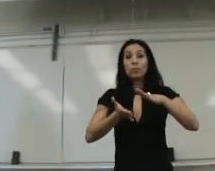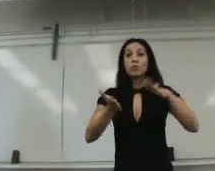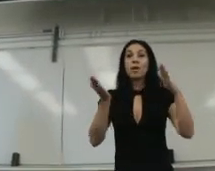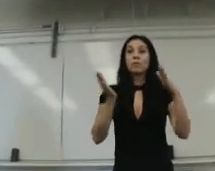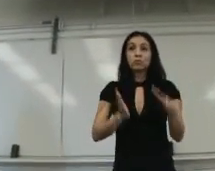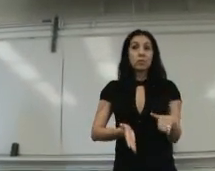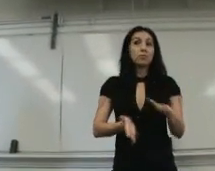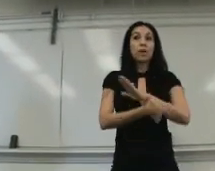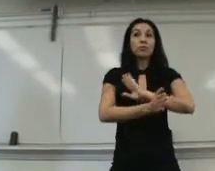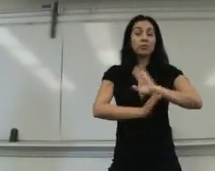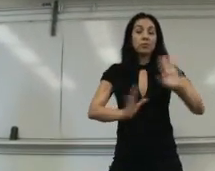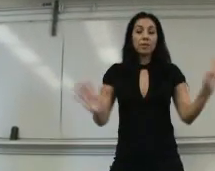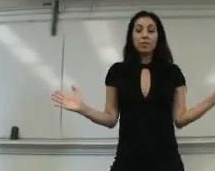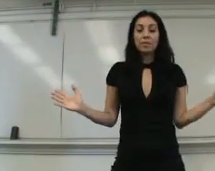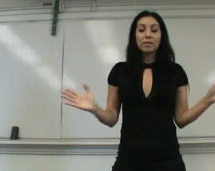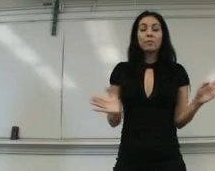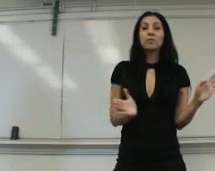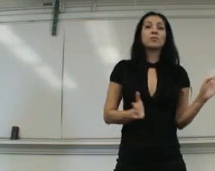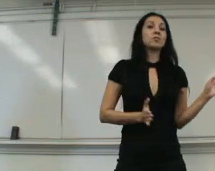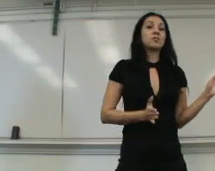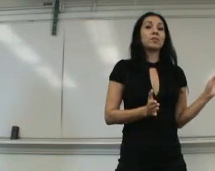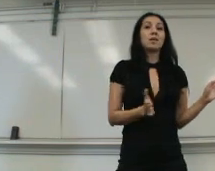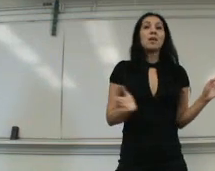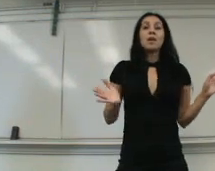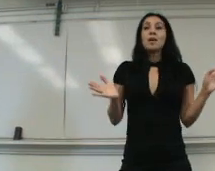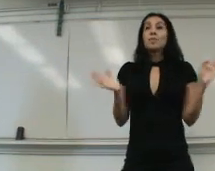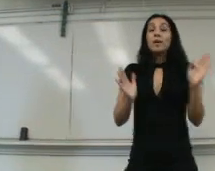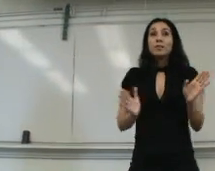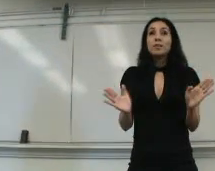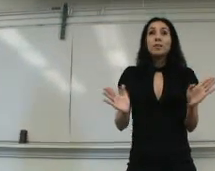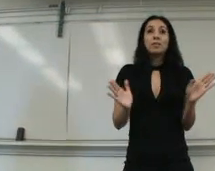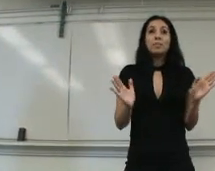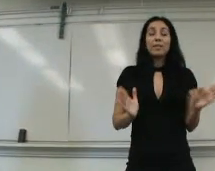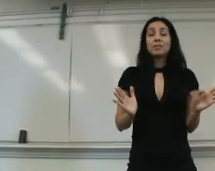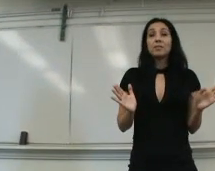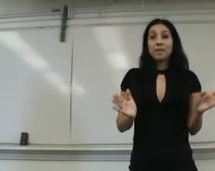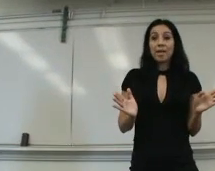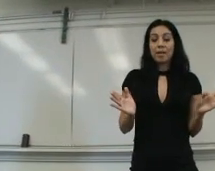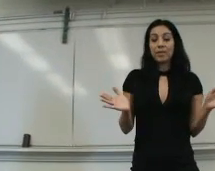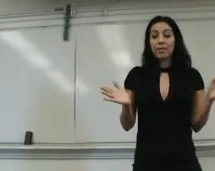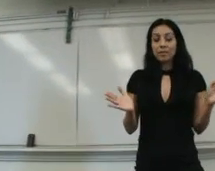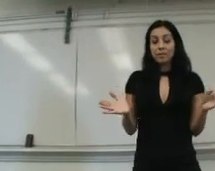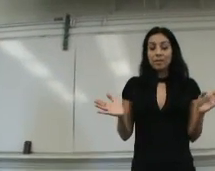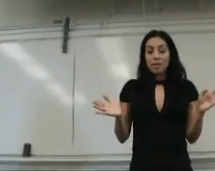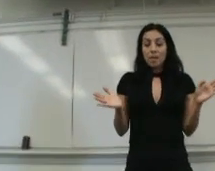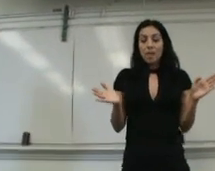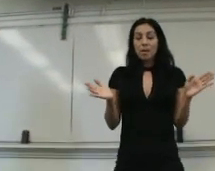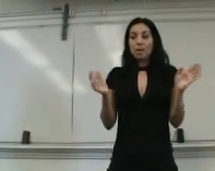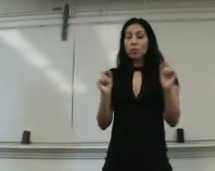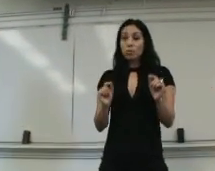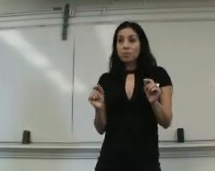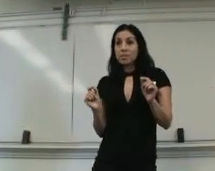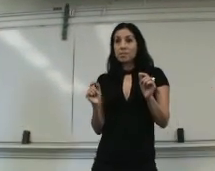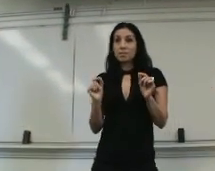book. You have to read. You have to learn everything about the restaurant. But, the manager didn't have any hostess